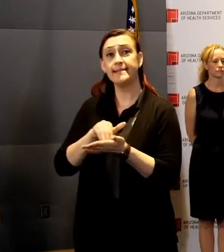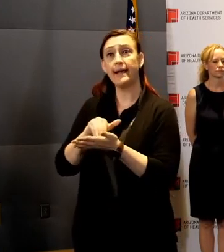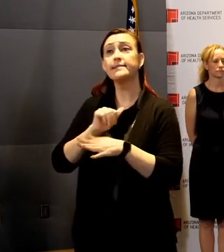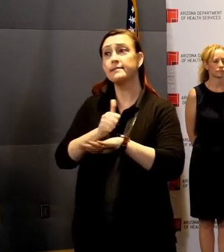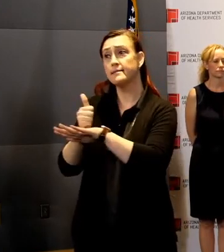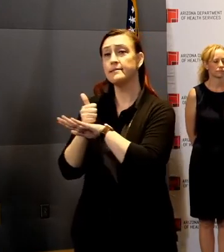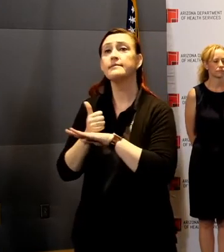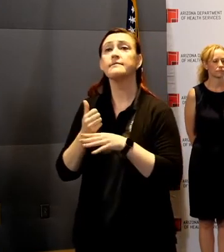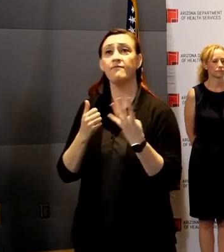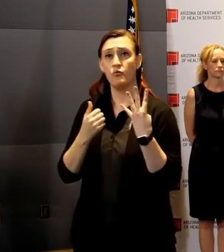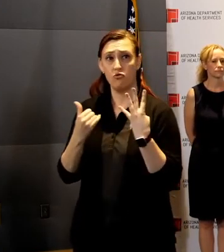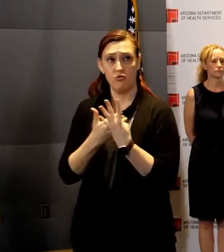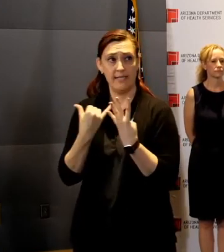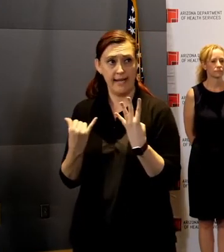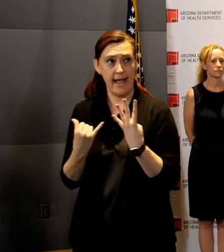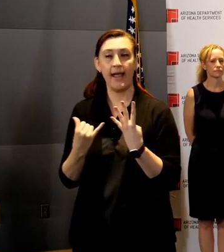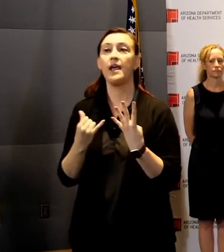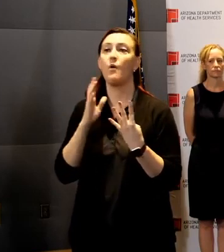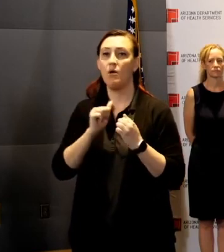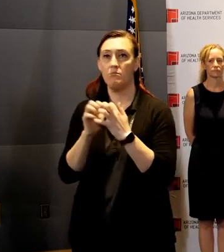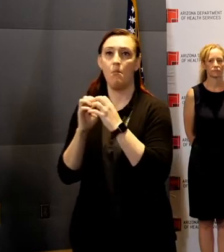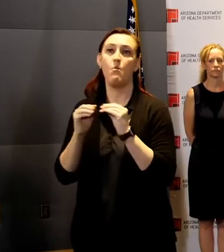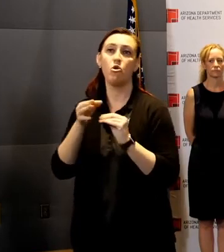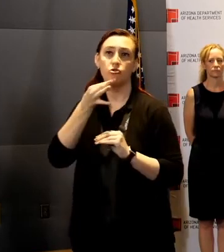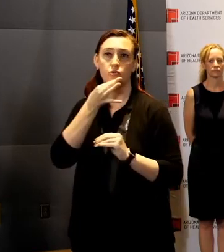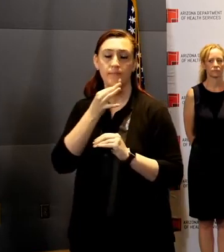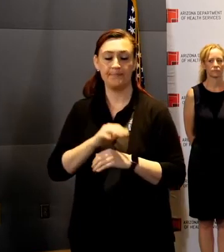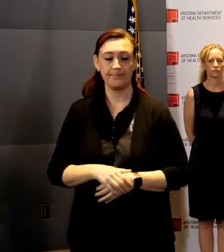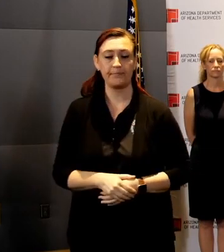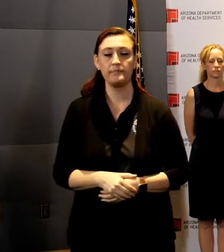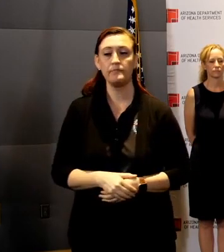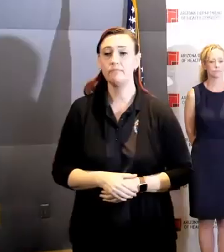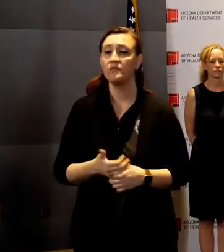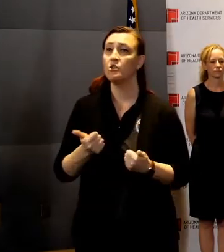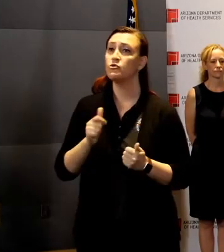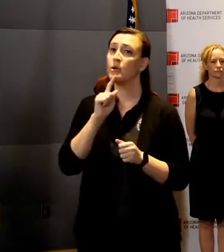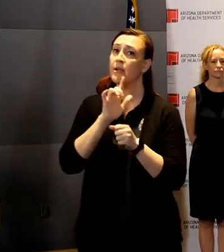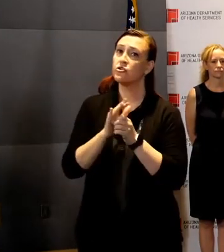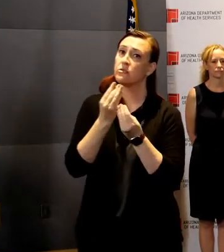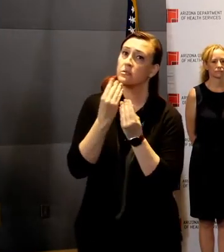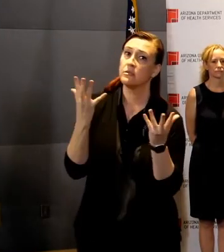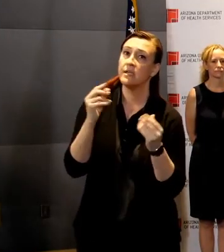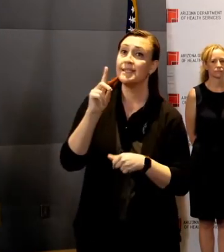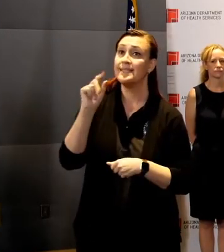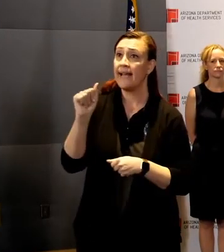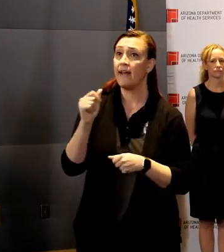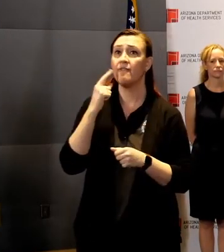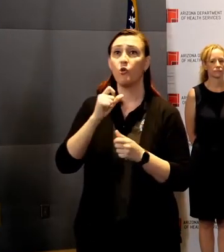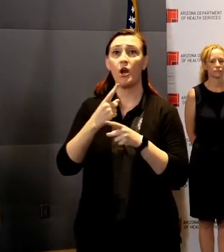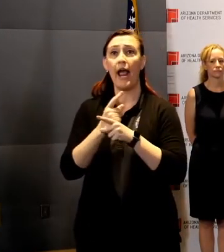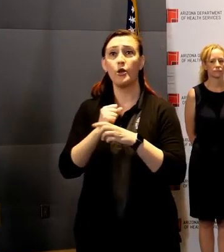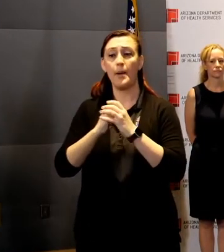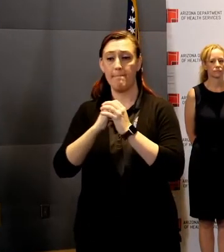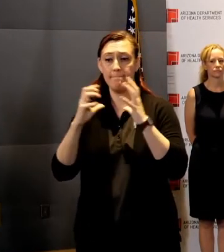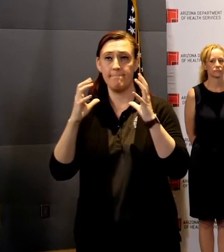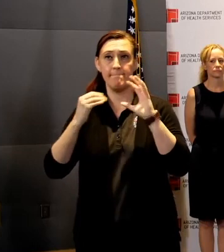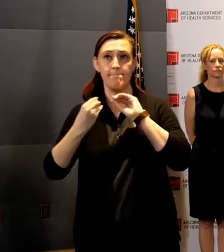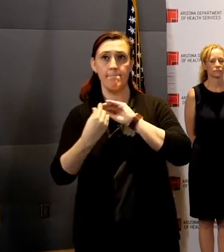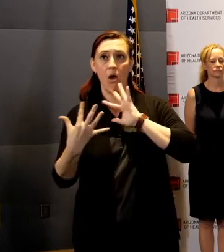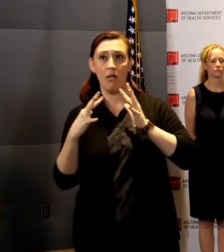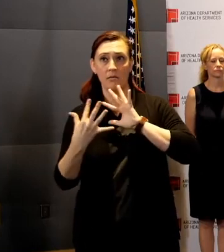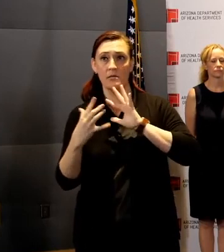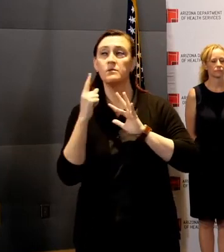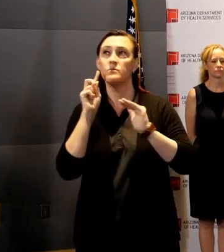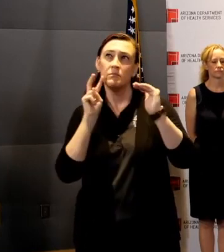to come. To guarantee our public health experts get the data they need to accurately model the spread and plan